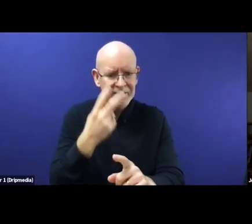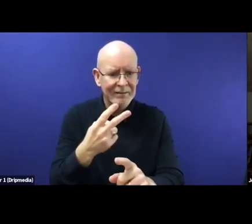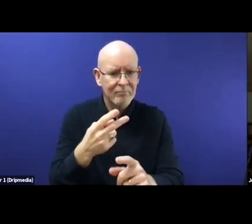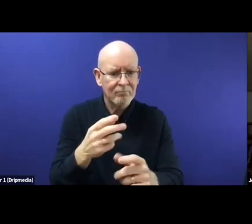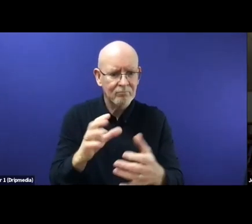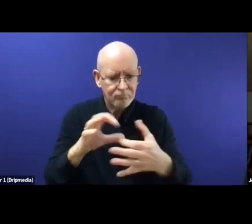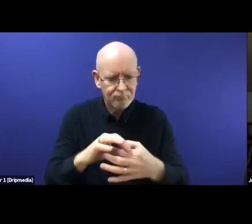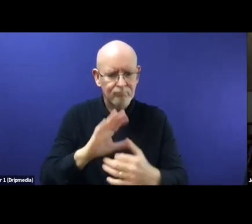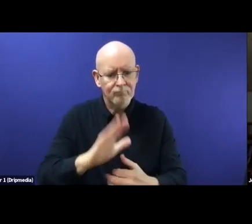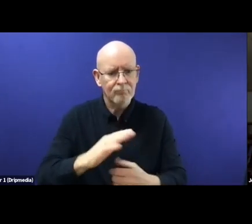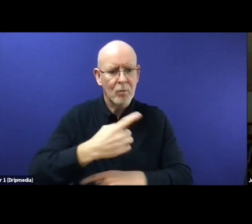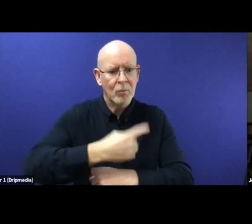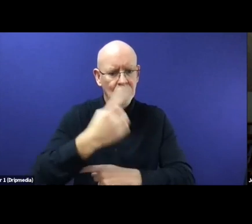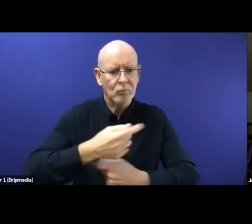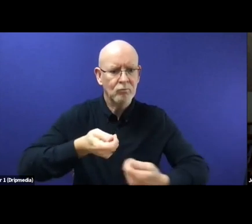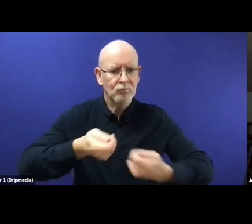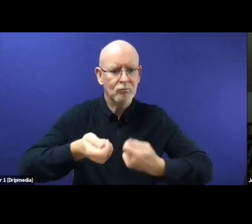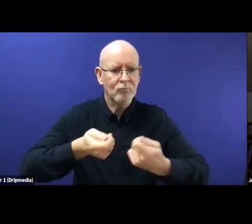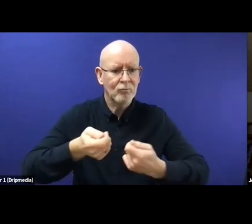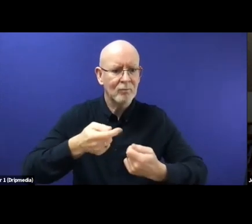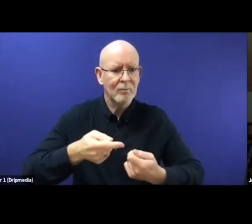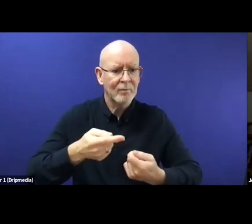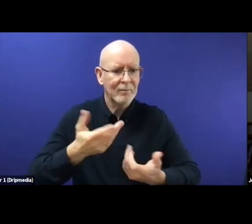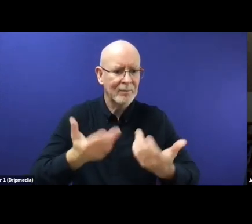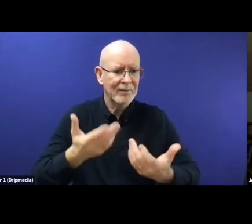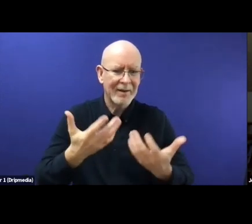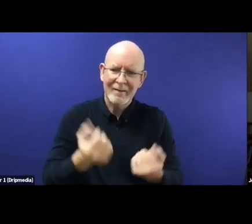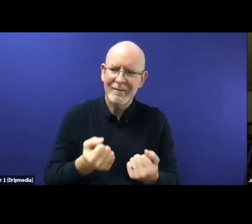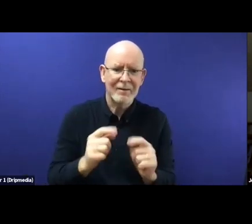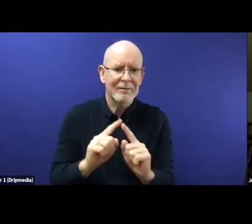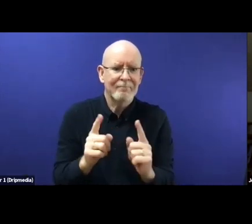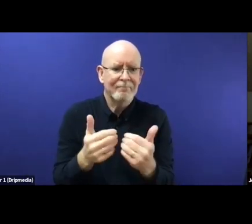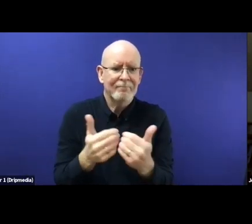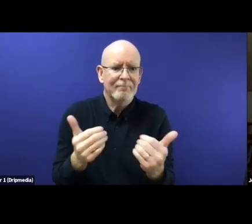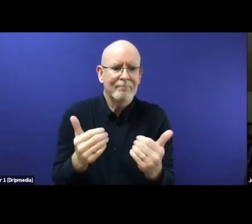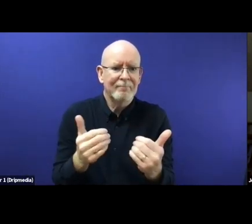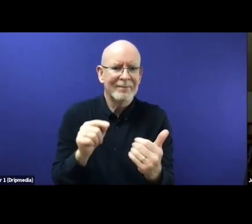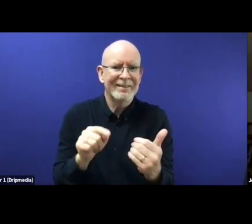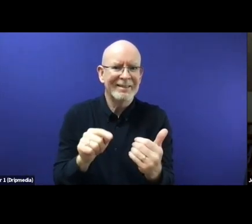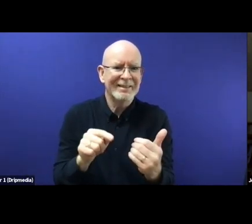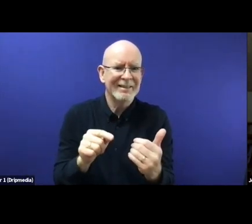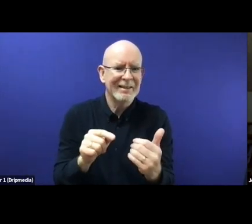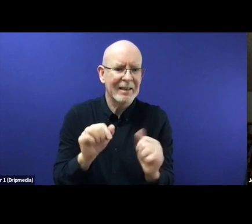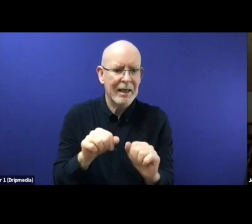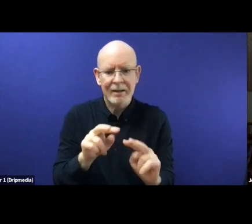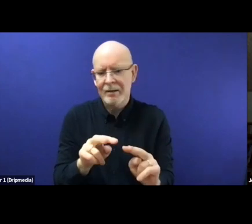the significant resources that will be spent on this pre-entry screening, it may become a separate